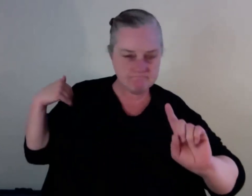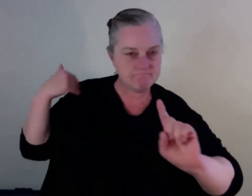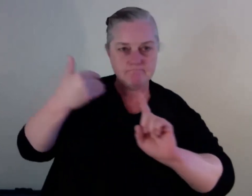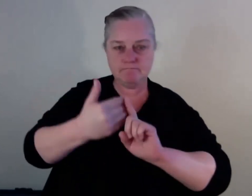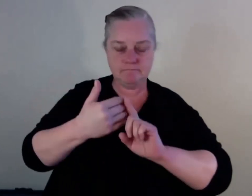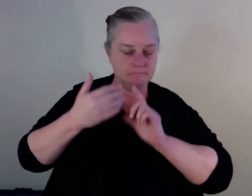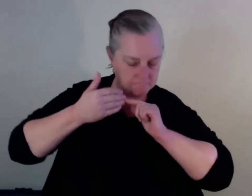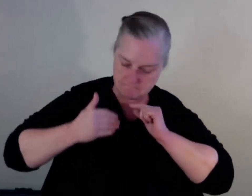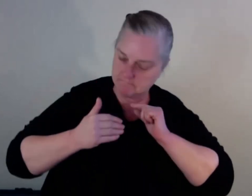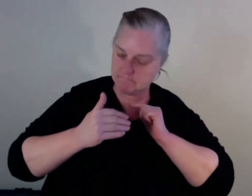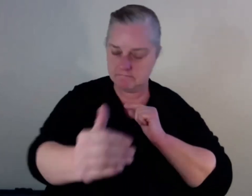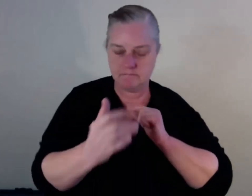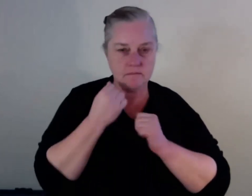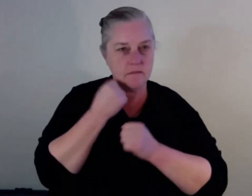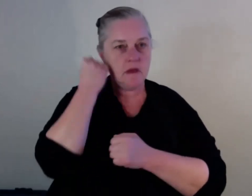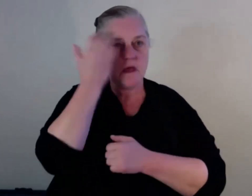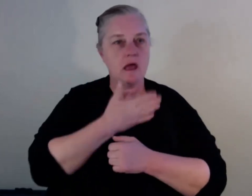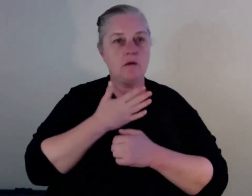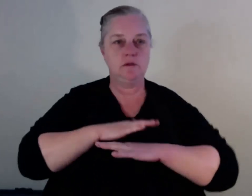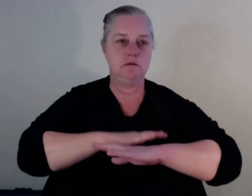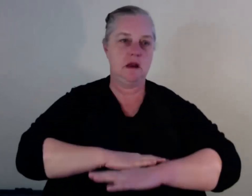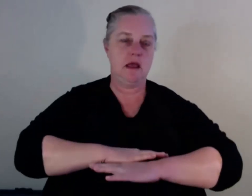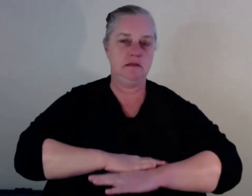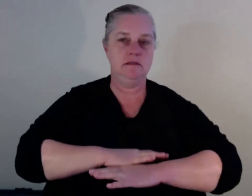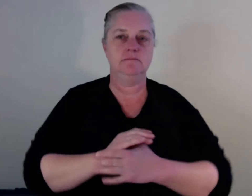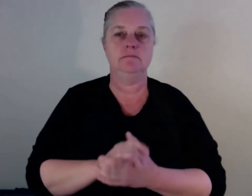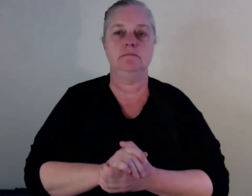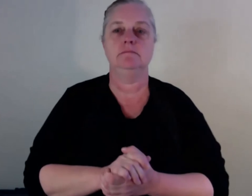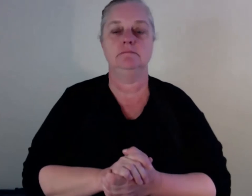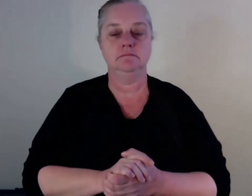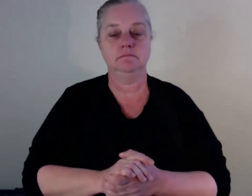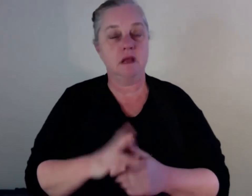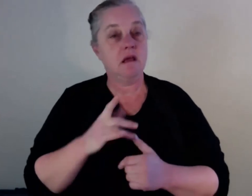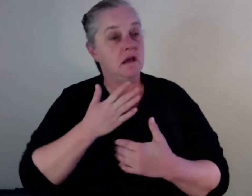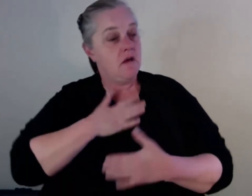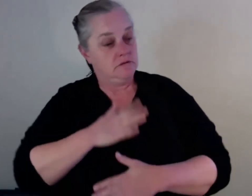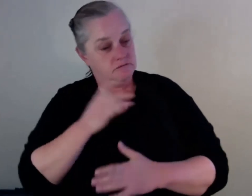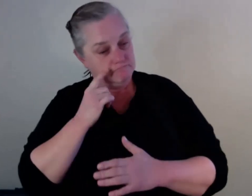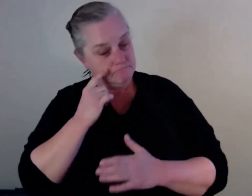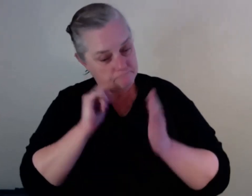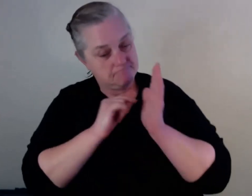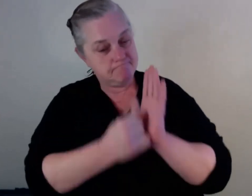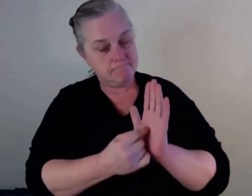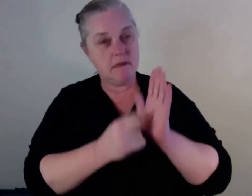I'd also like to acknowledge that we have NAIDOC week that is starting up this Sunday. And unfortunately,